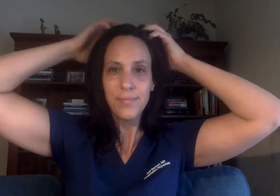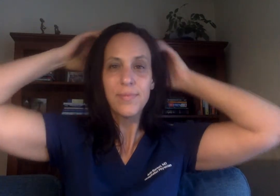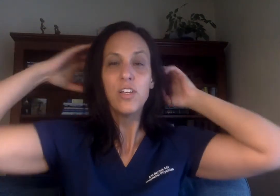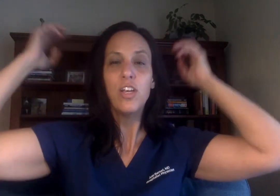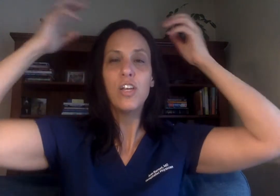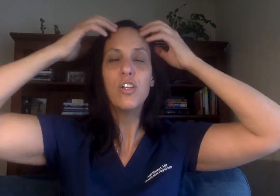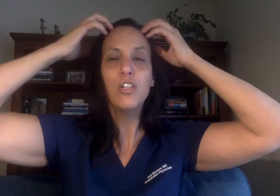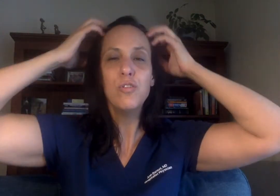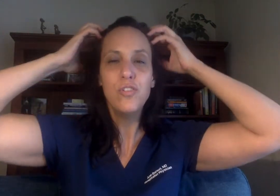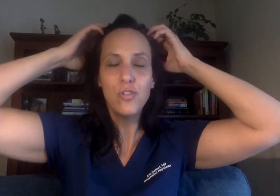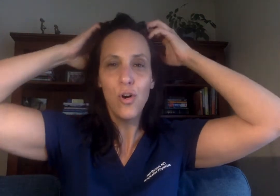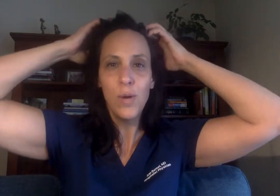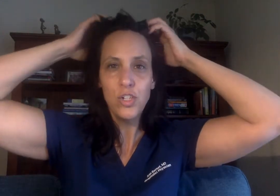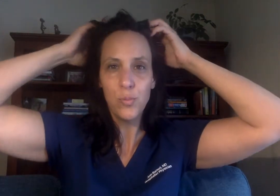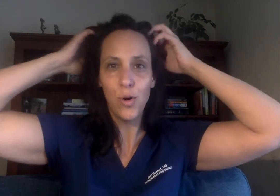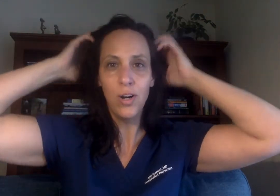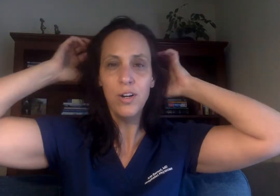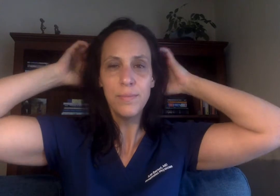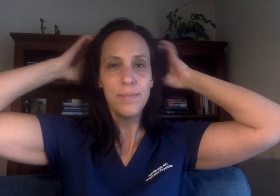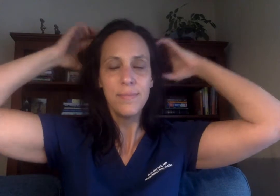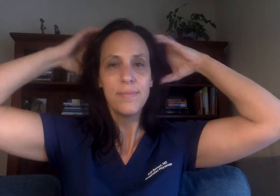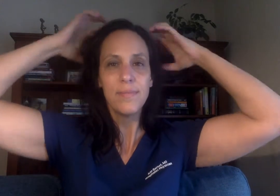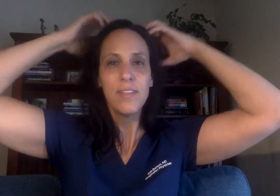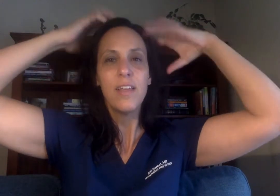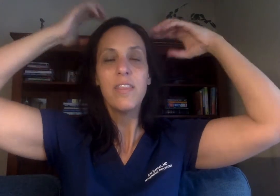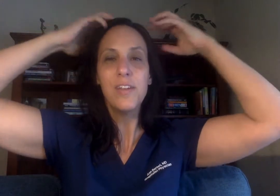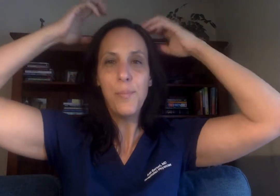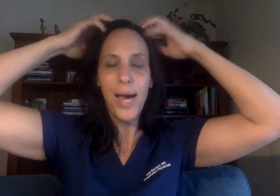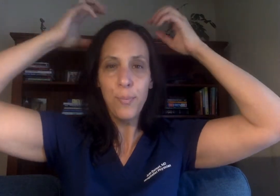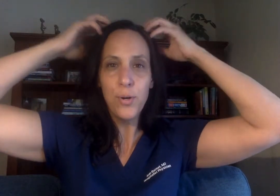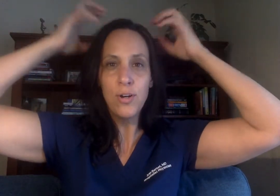includes so much more than a PAPR,